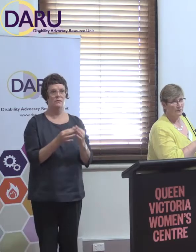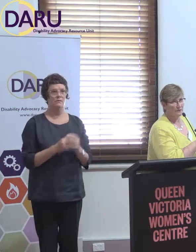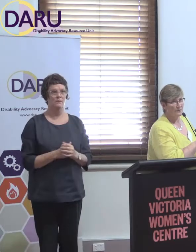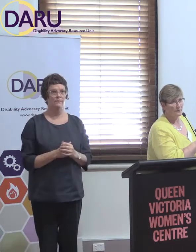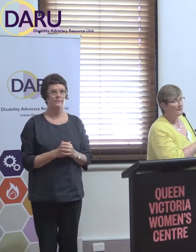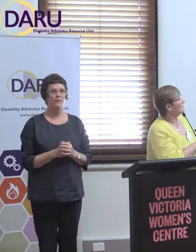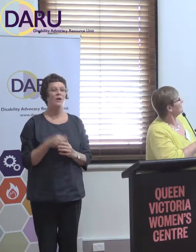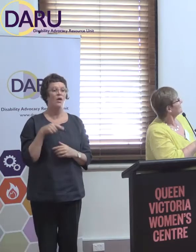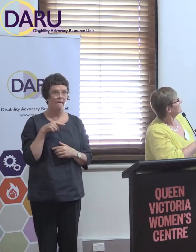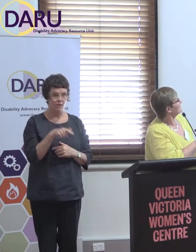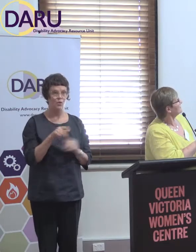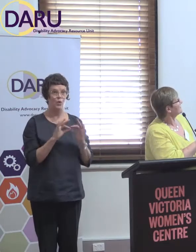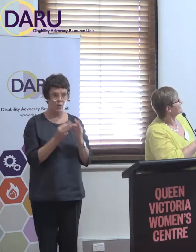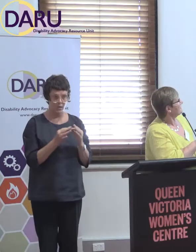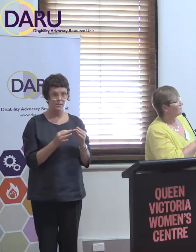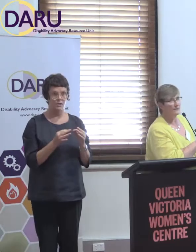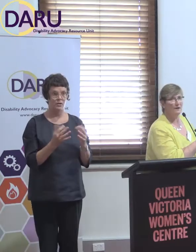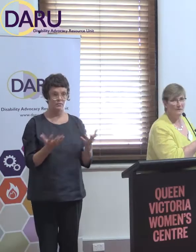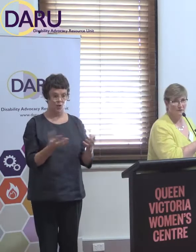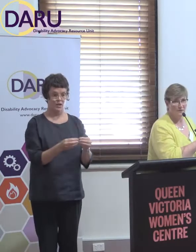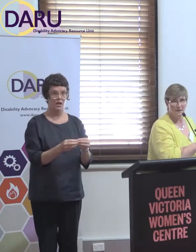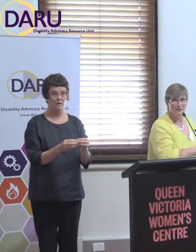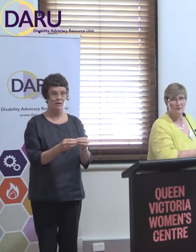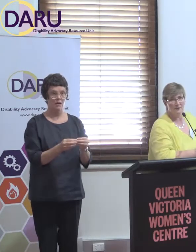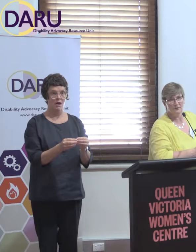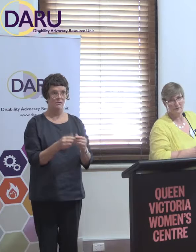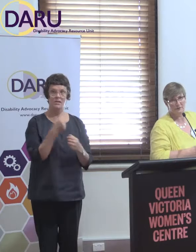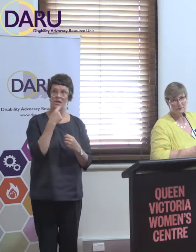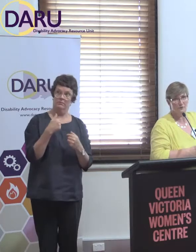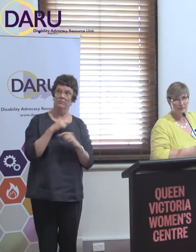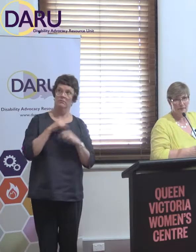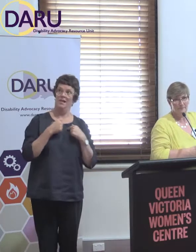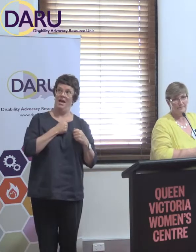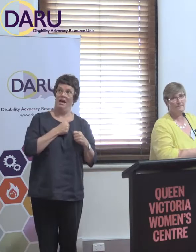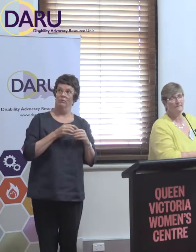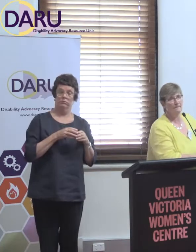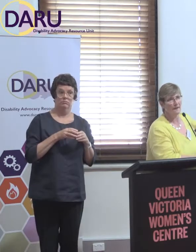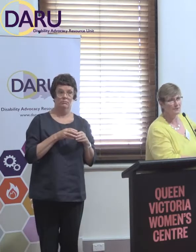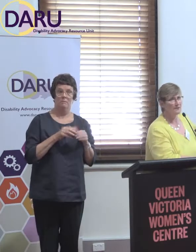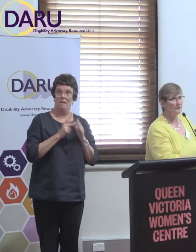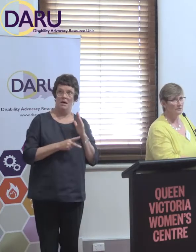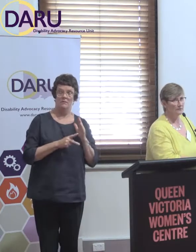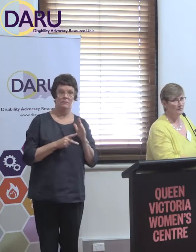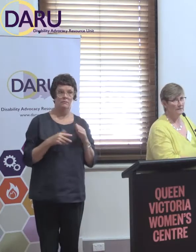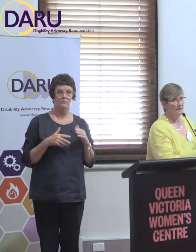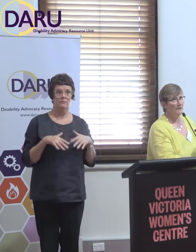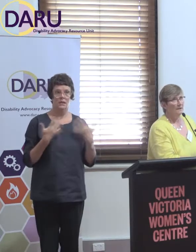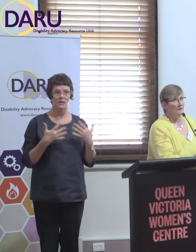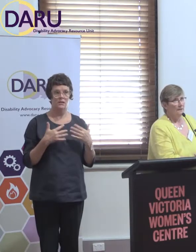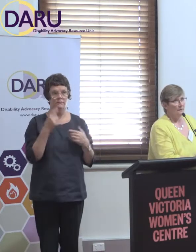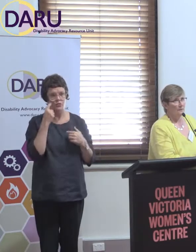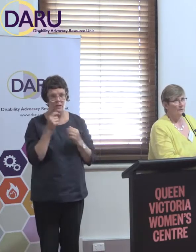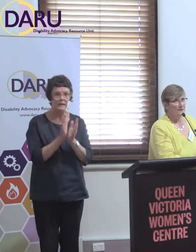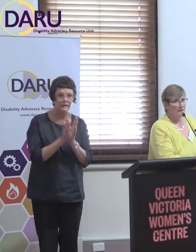organisations got together and they, they just argued for their bit of it. They didn't try and argue for the whole money. They just argued for the bit